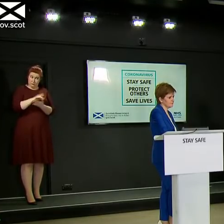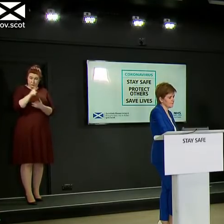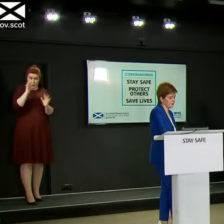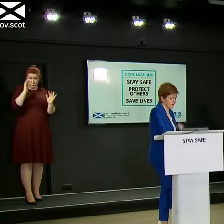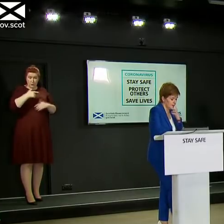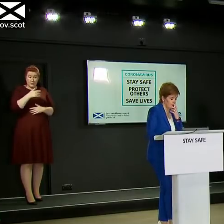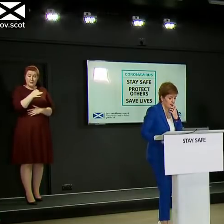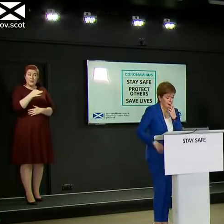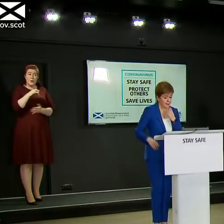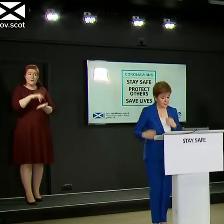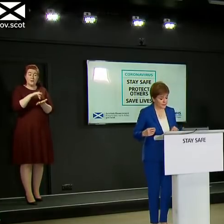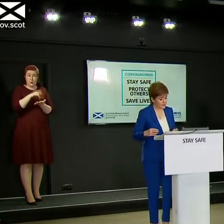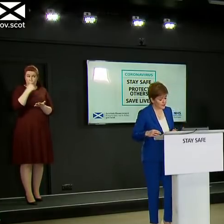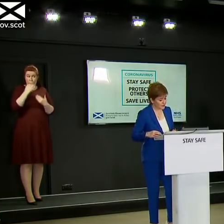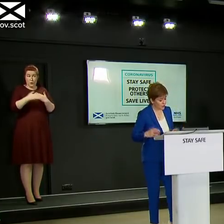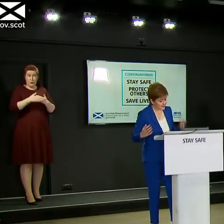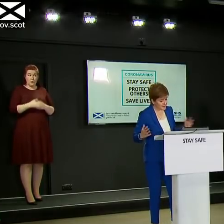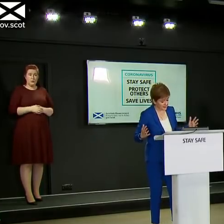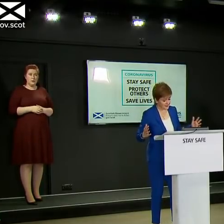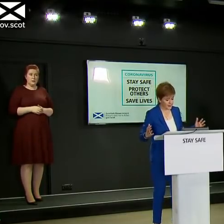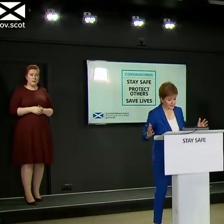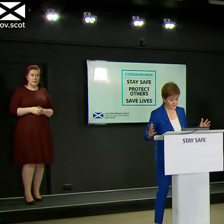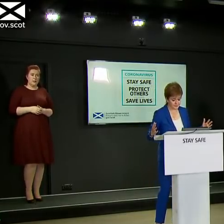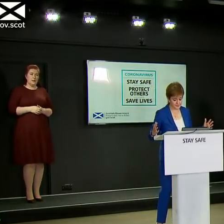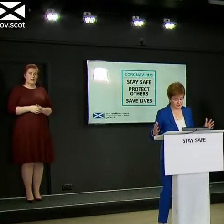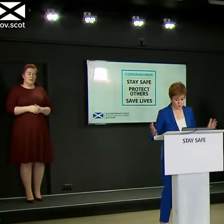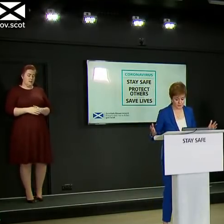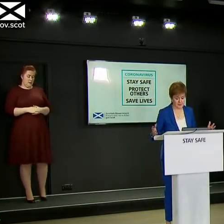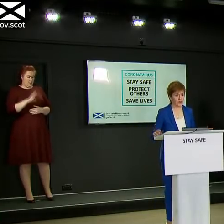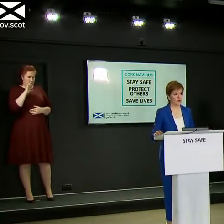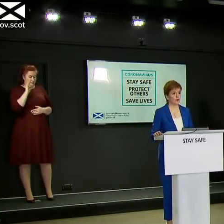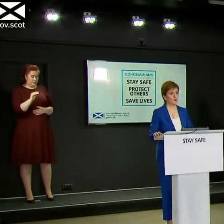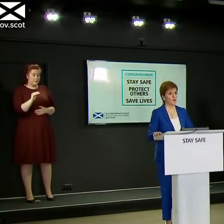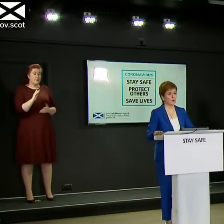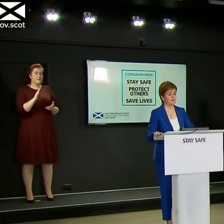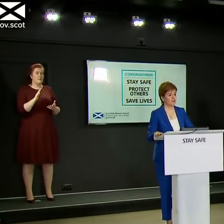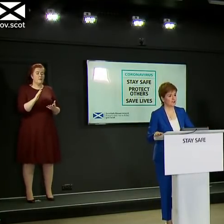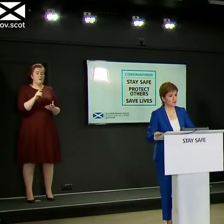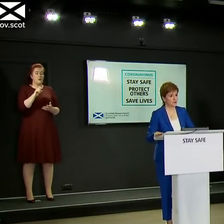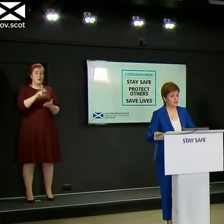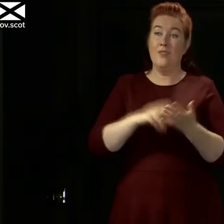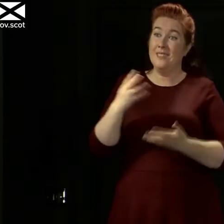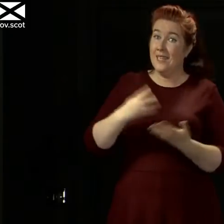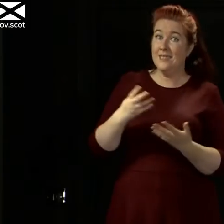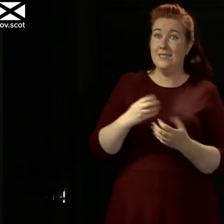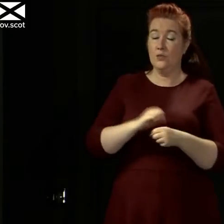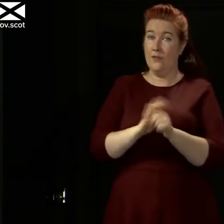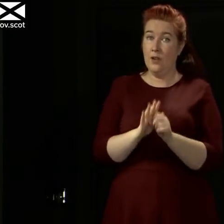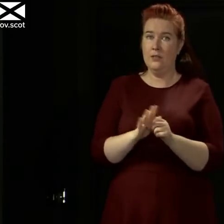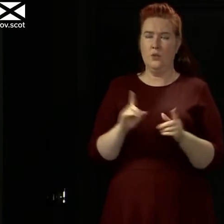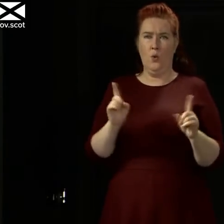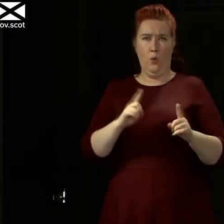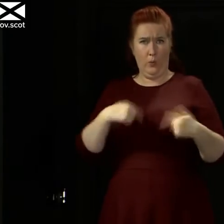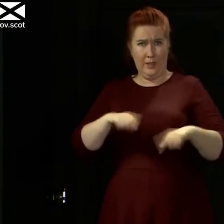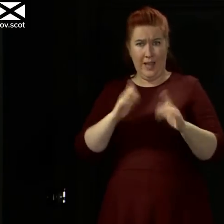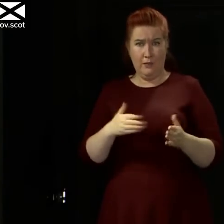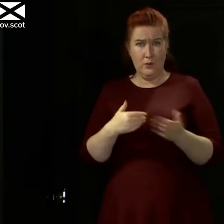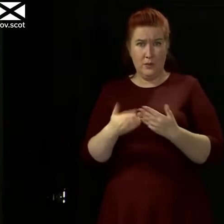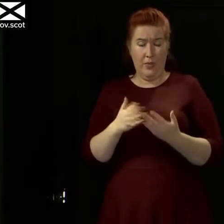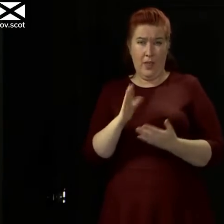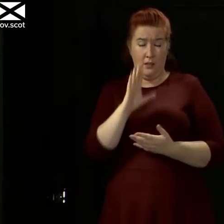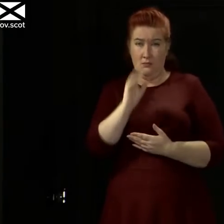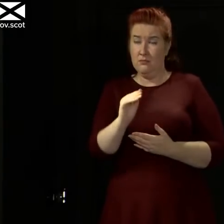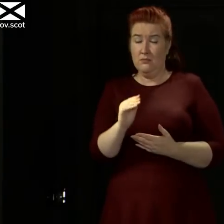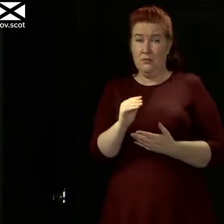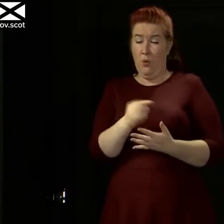close for good? Michael, there's not a single aspect of COVID or what we're having to do to deal with COVID that doesn't